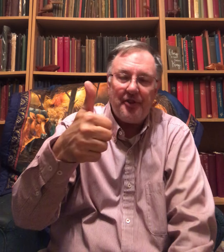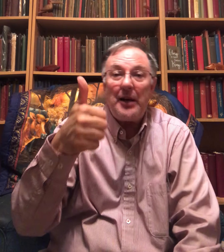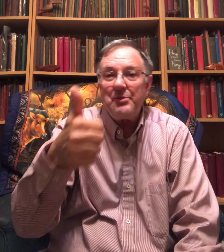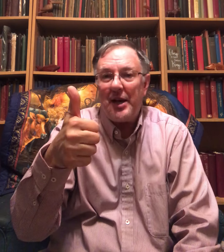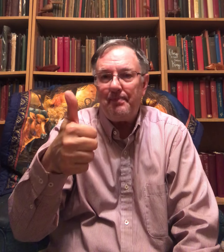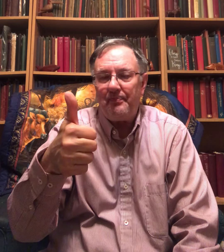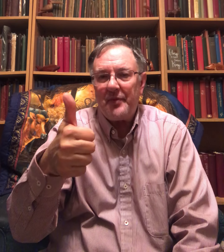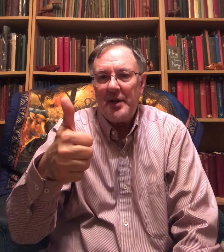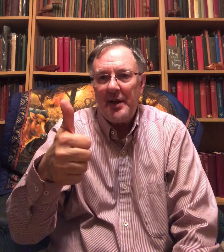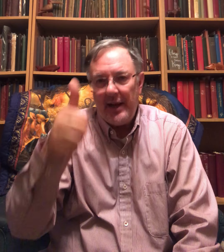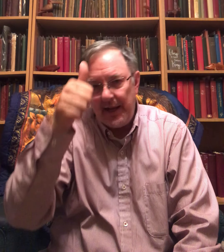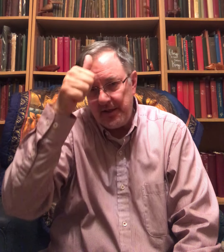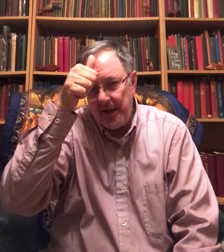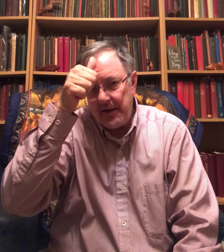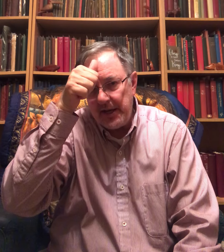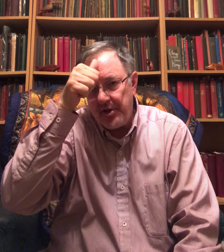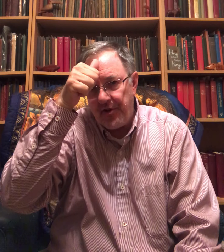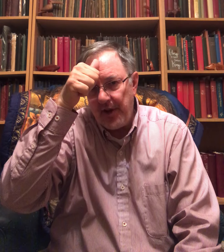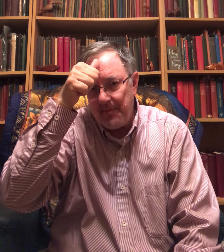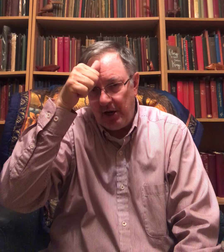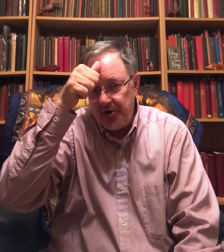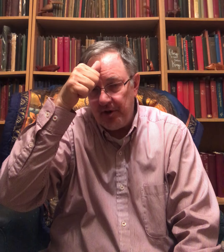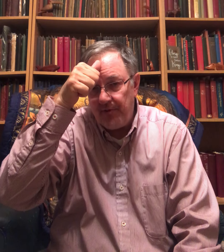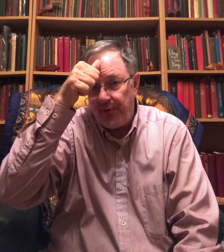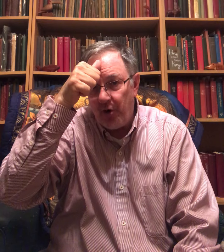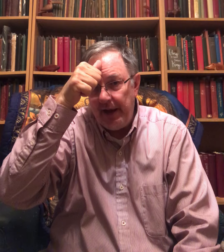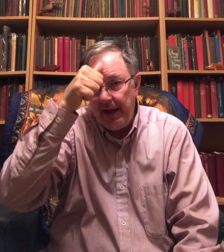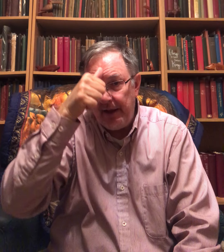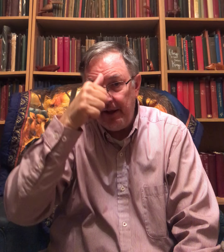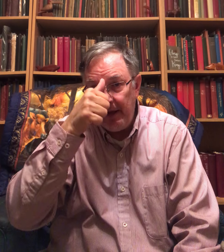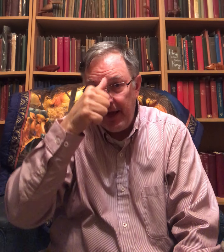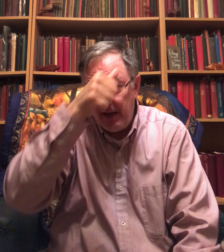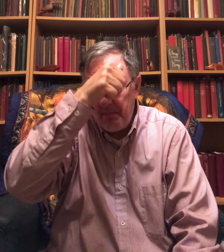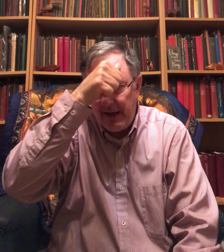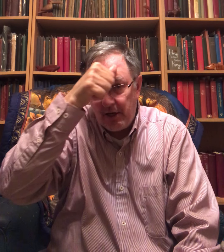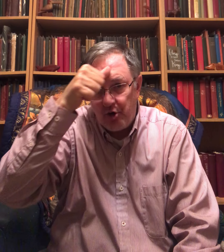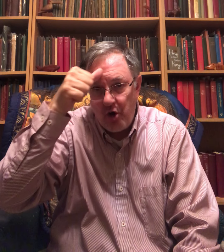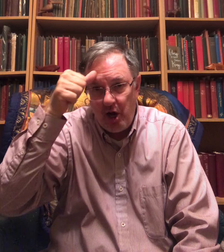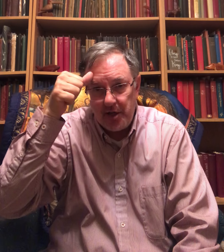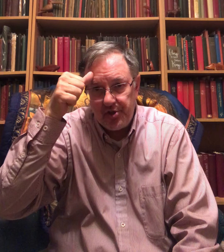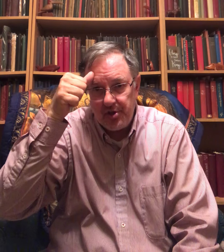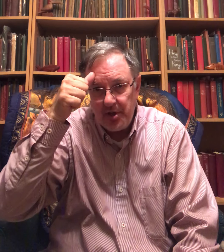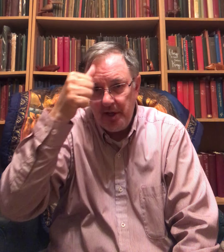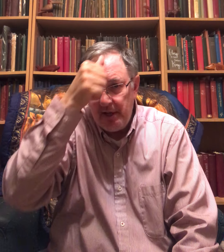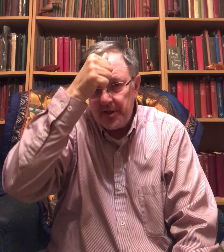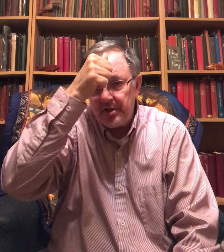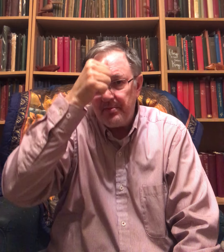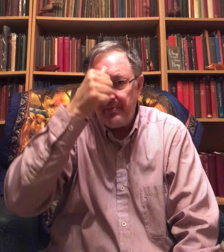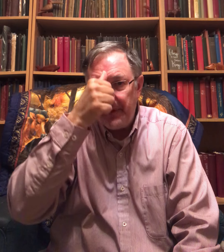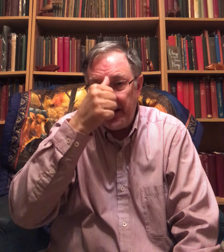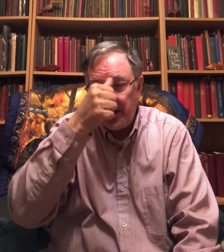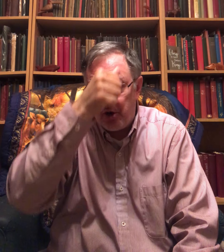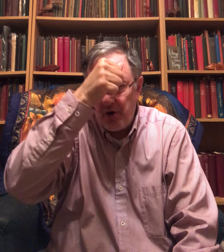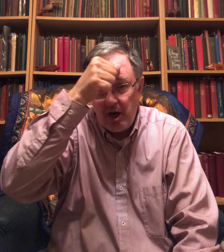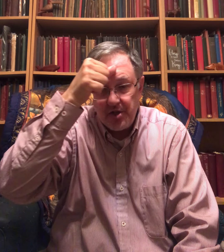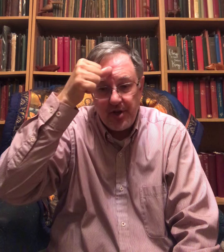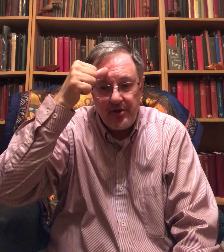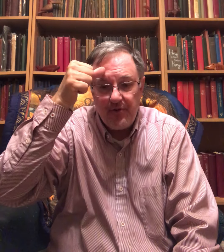thumbs up, and take your thumb on your forehead, and make a cross. Just make a cross on your